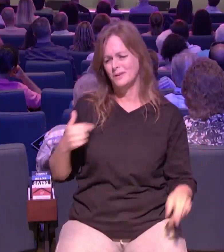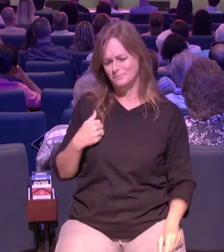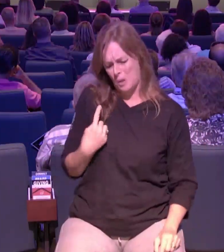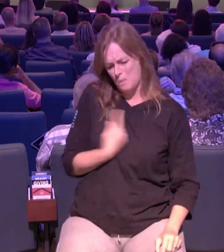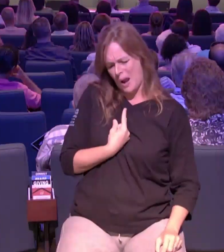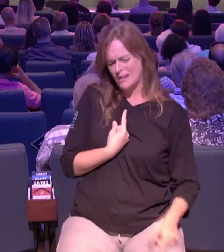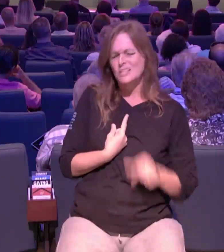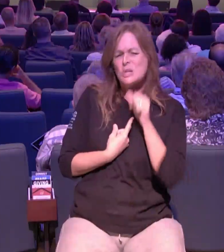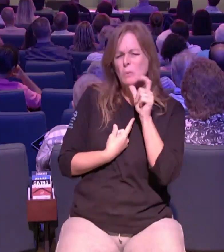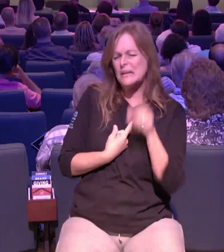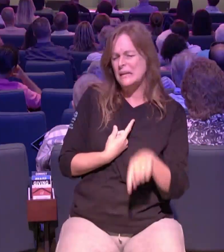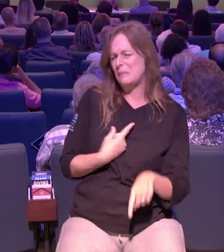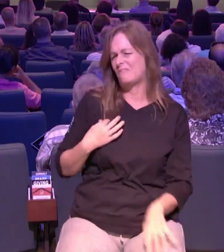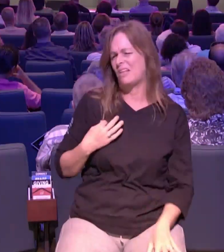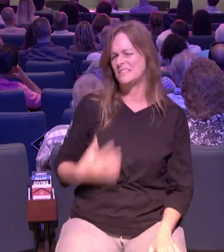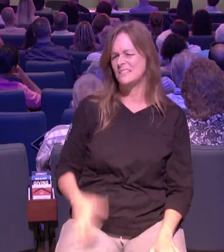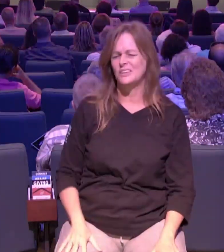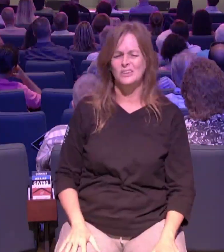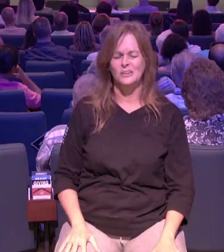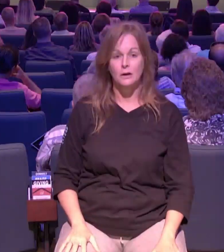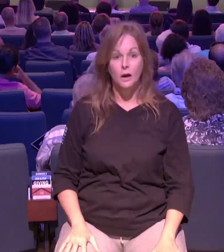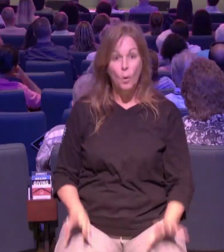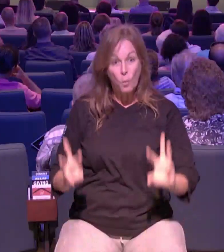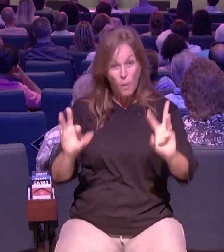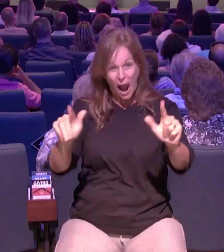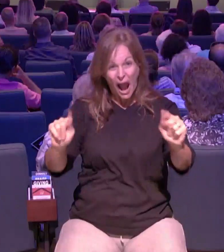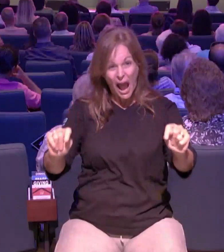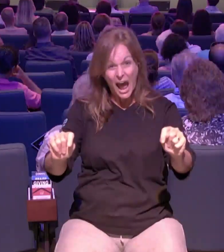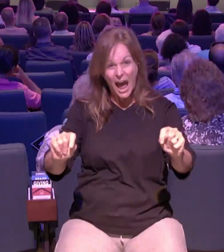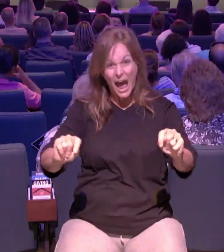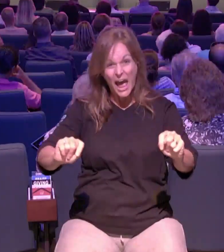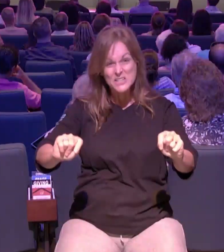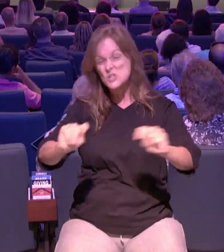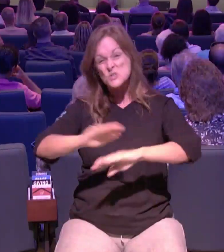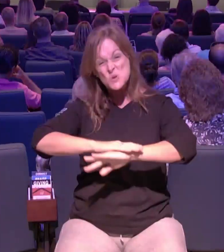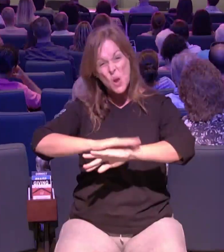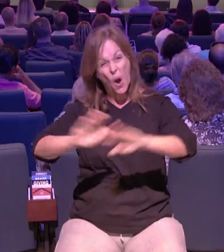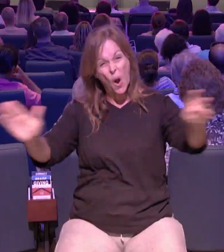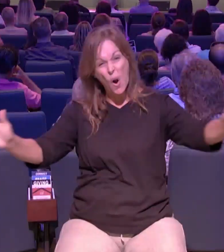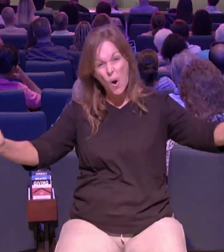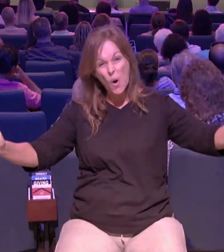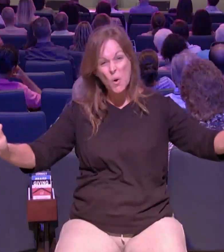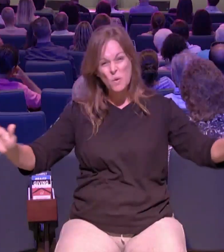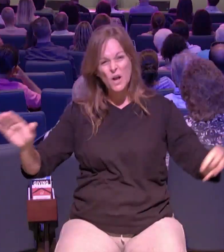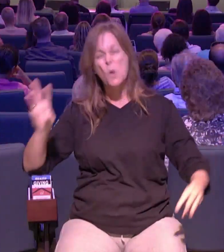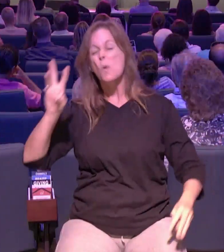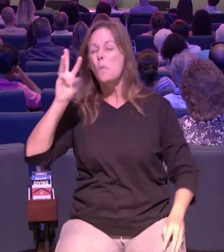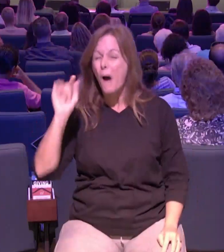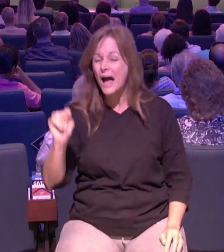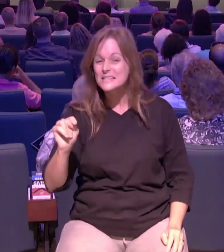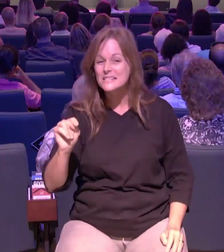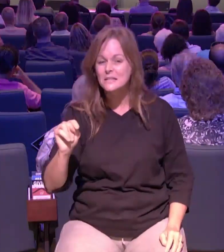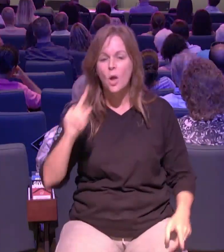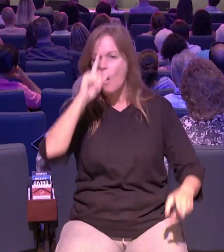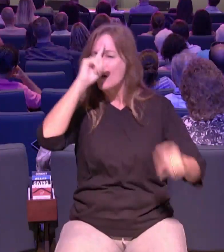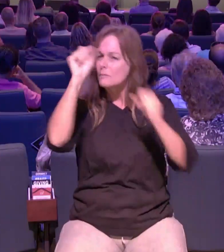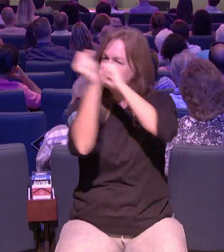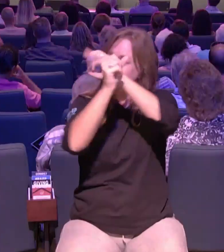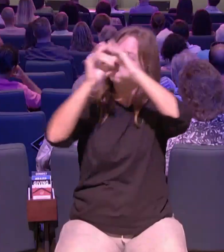wrong answer our vision is so big our mission